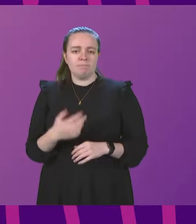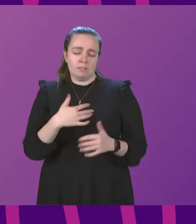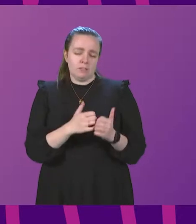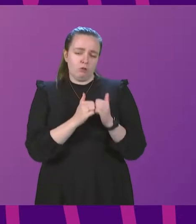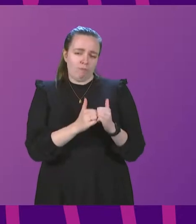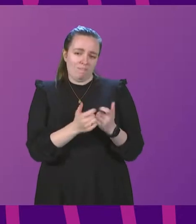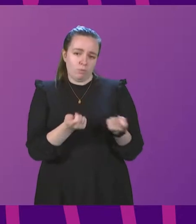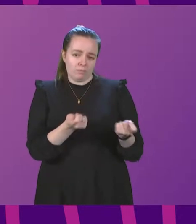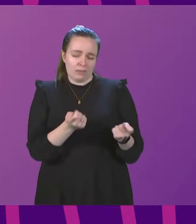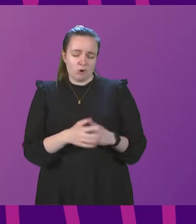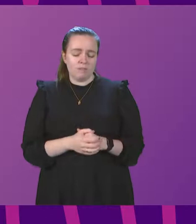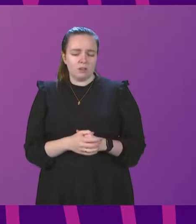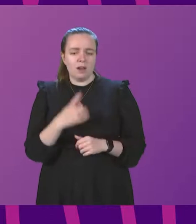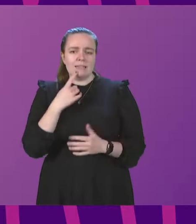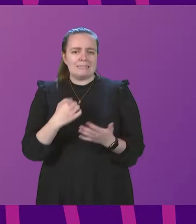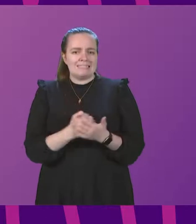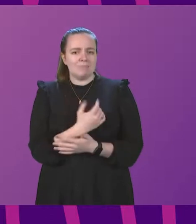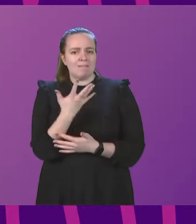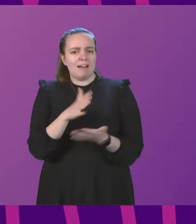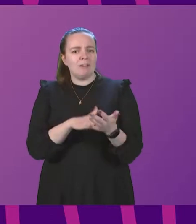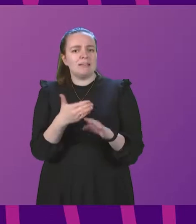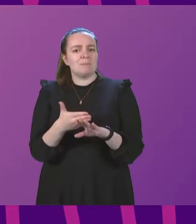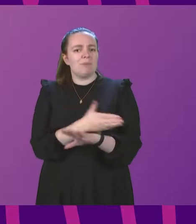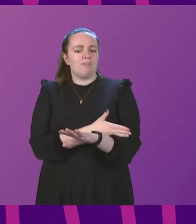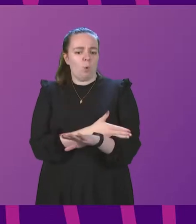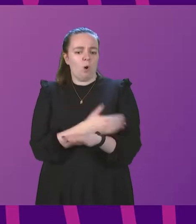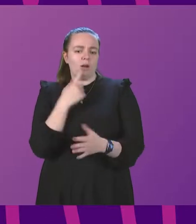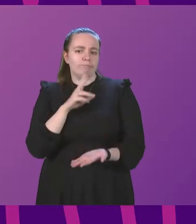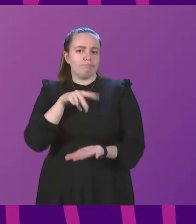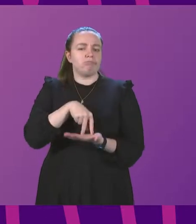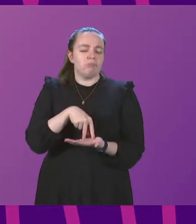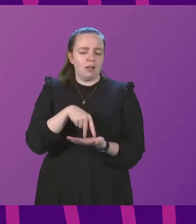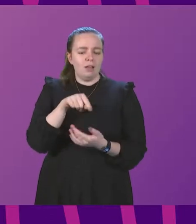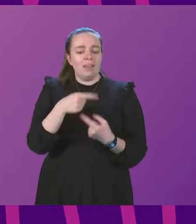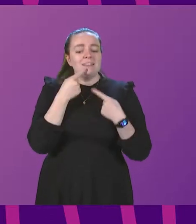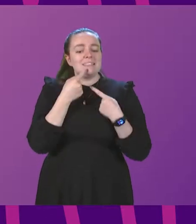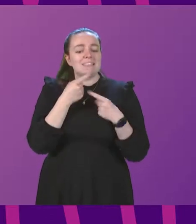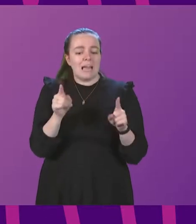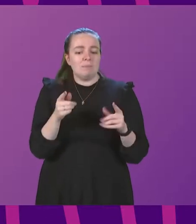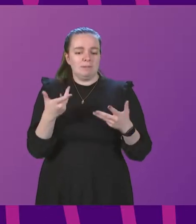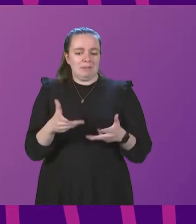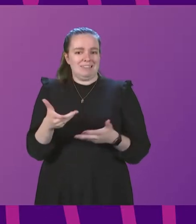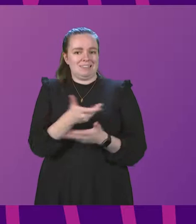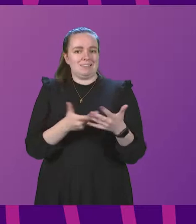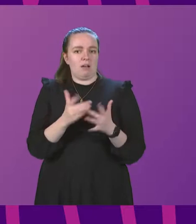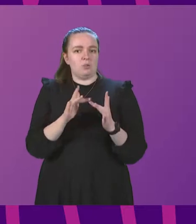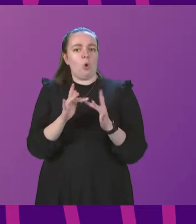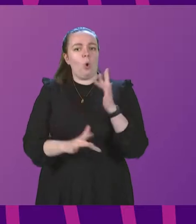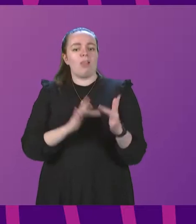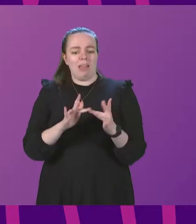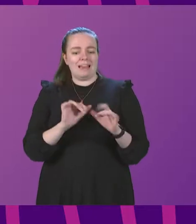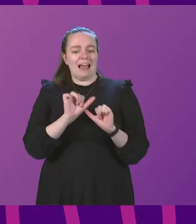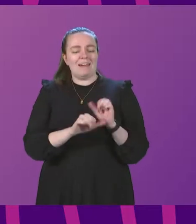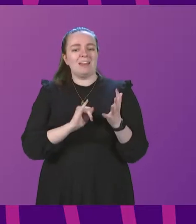Presiding Officer. It is a shame that five minutes before the cabinet secretary rose to her feet, this statement was indeed being discussed on the internet following an